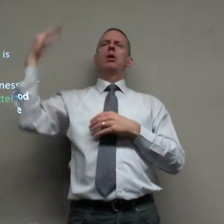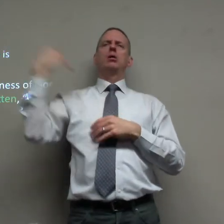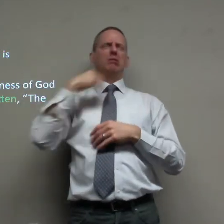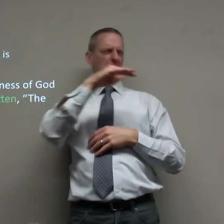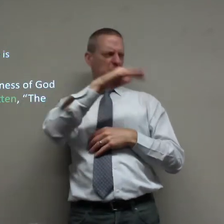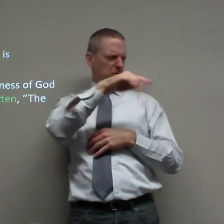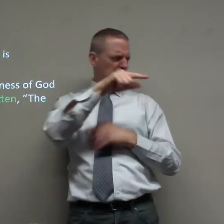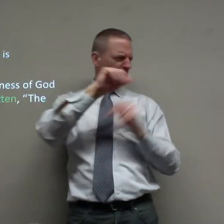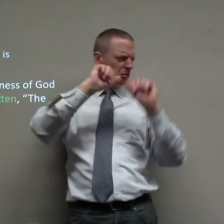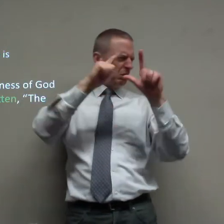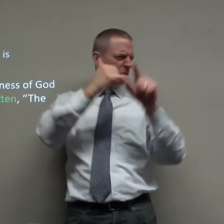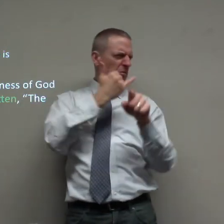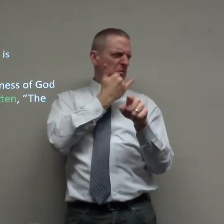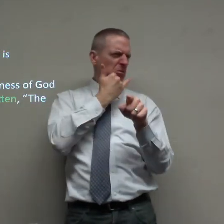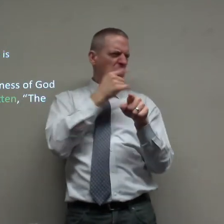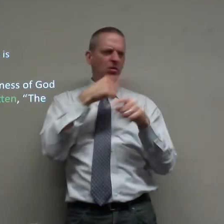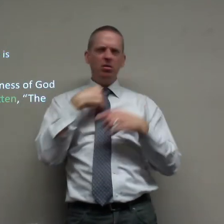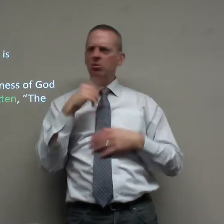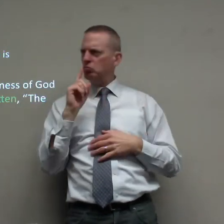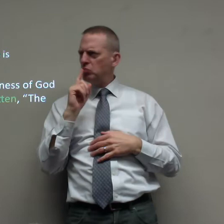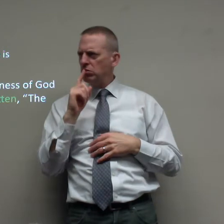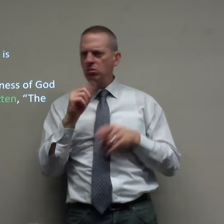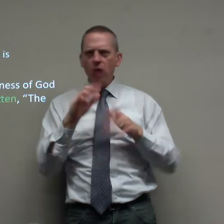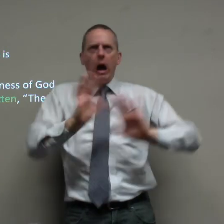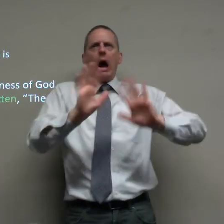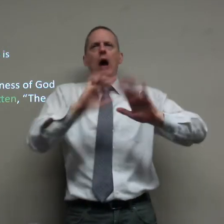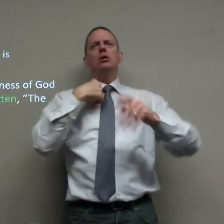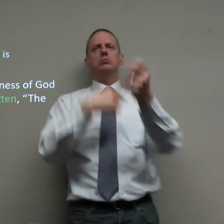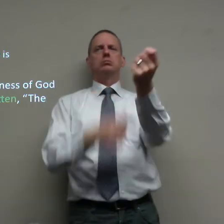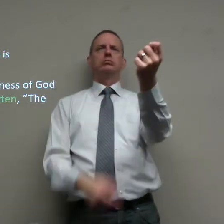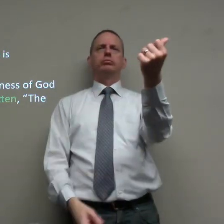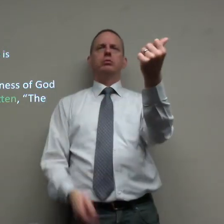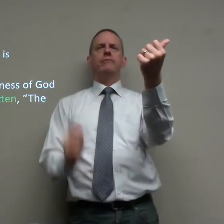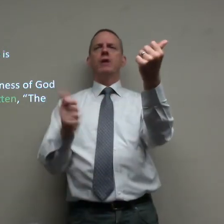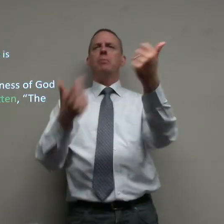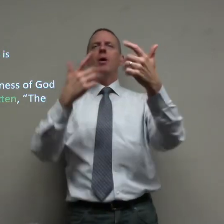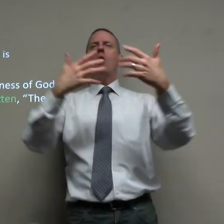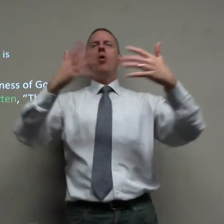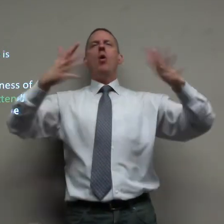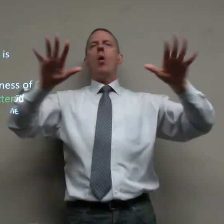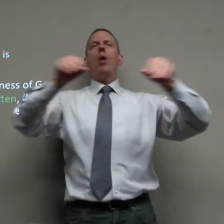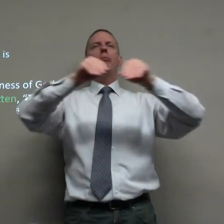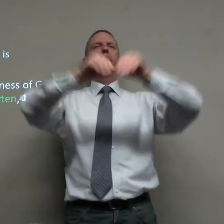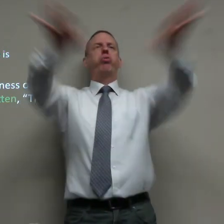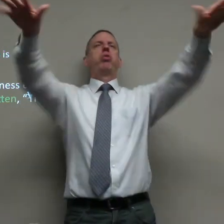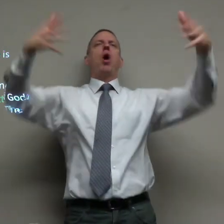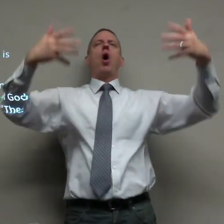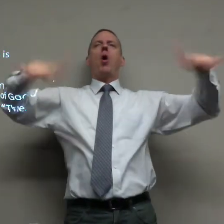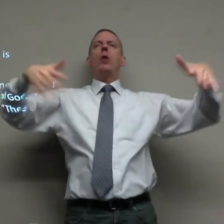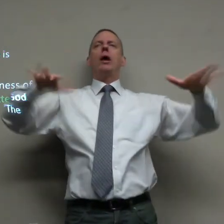one pastor came to me and said hey you did this wrong and I looked at it and I was like oh I have to leave but it's already spread